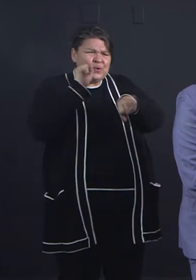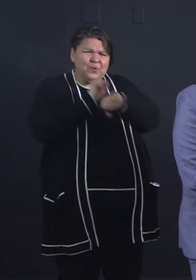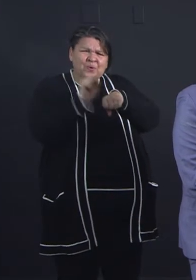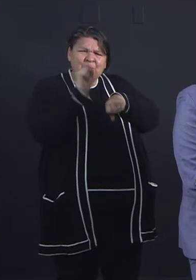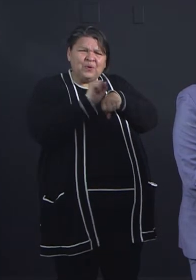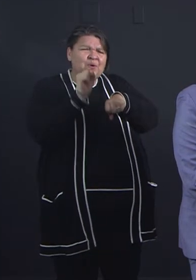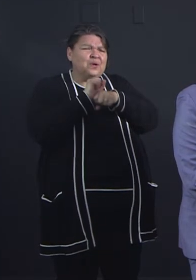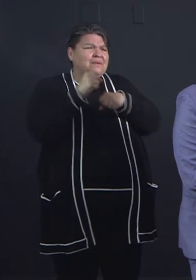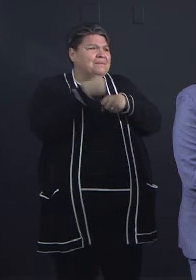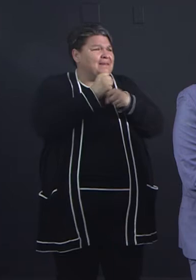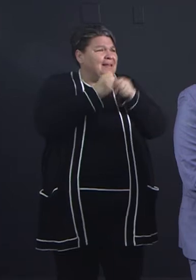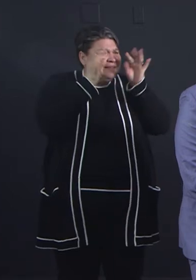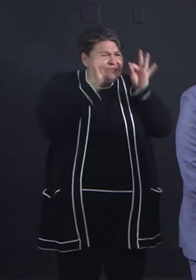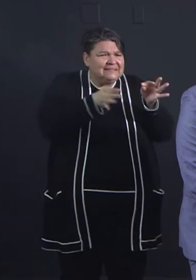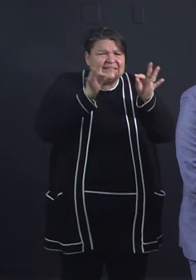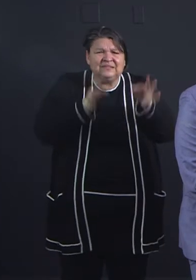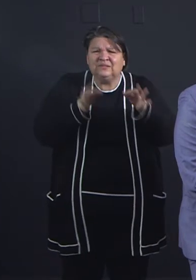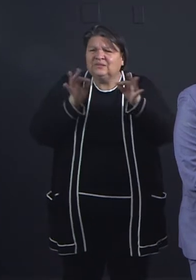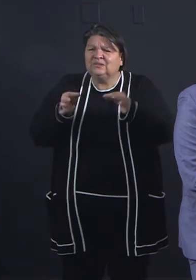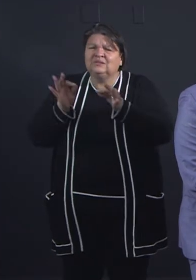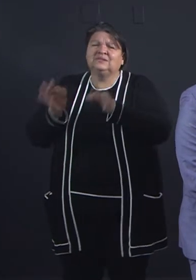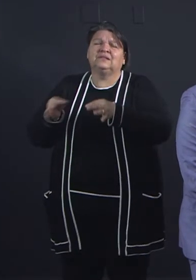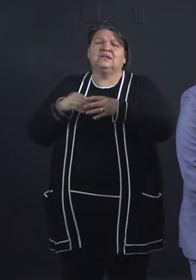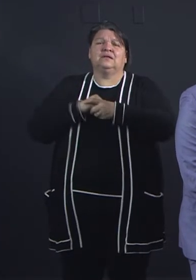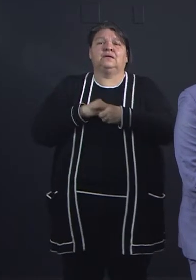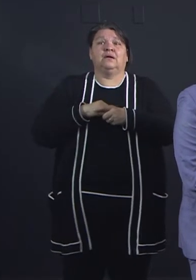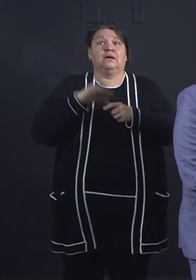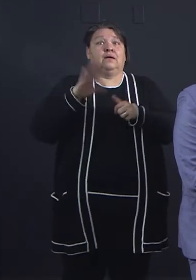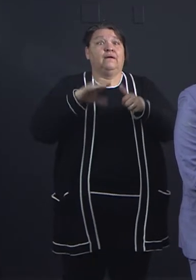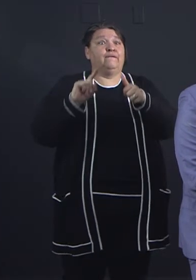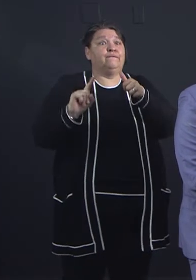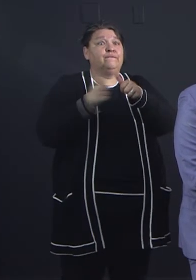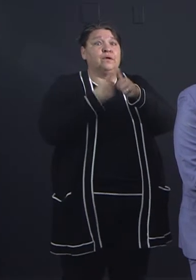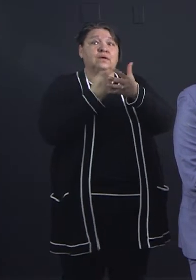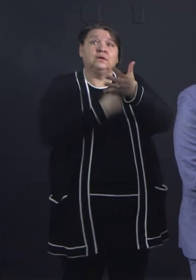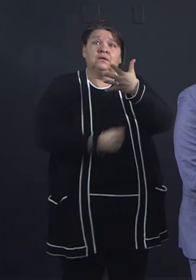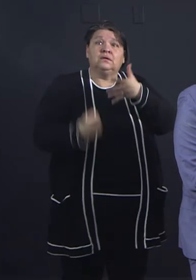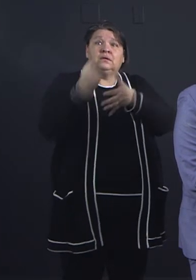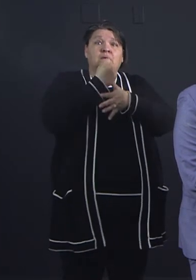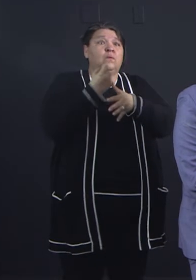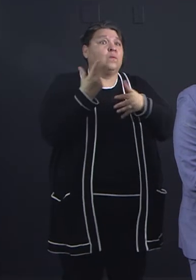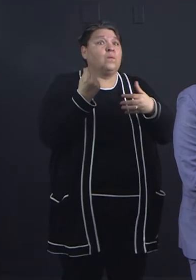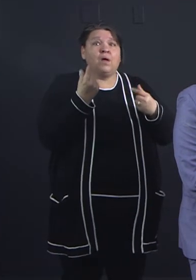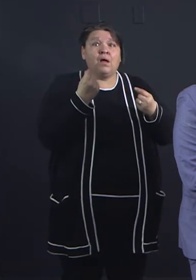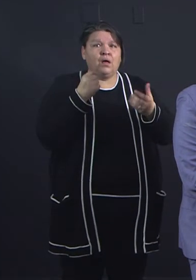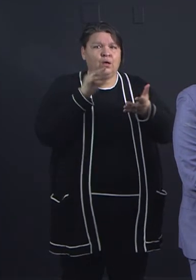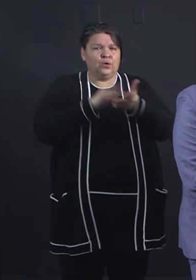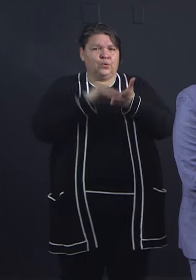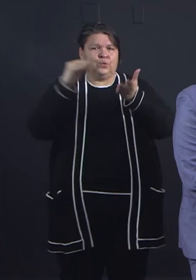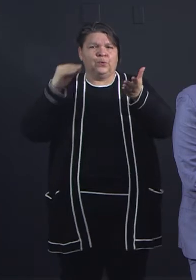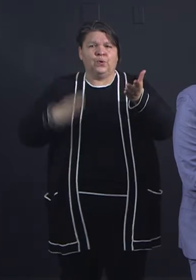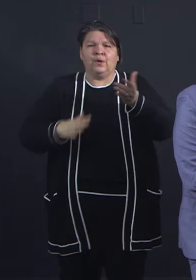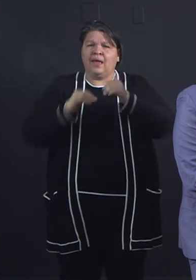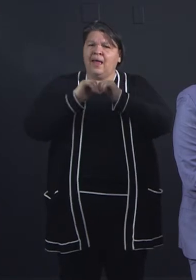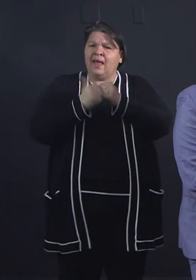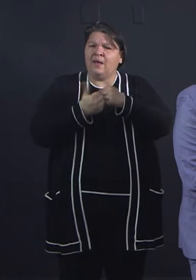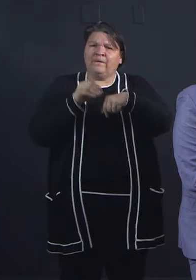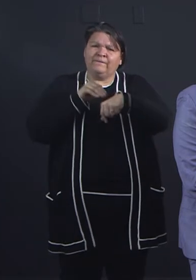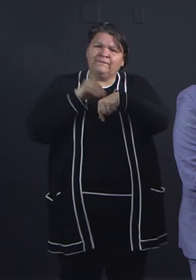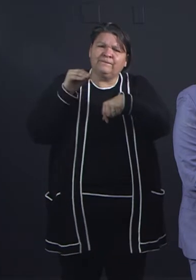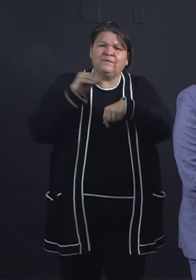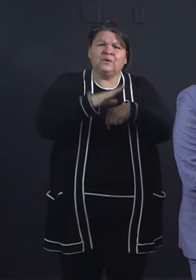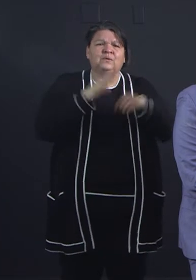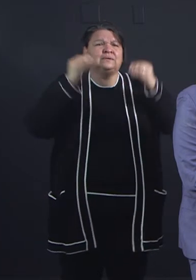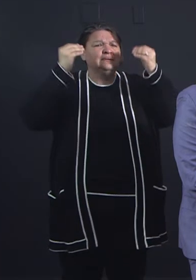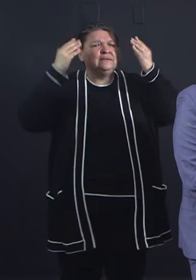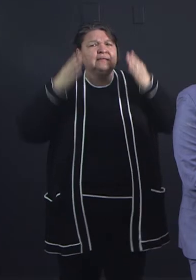Your first thought is always on our students, and how it affects their learning, their families, their teachers, and their time. So you can tell us